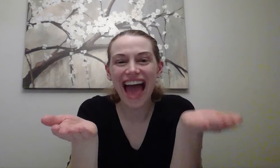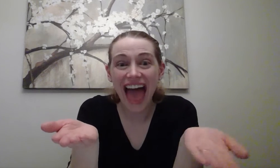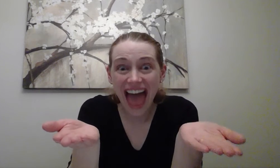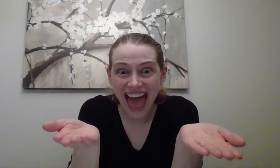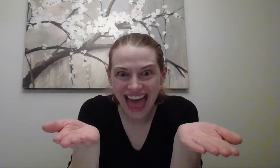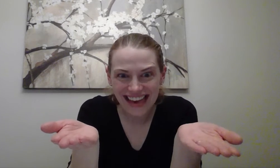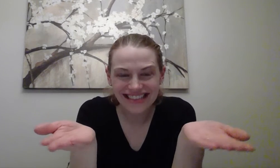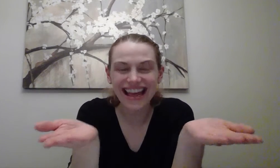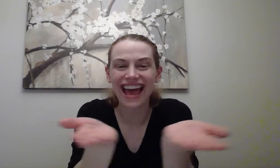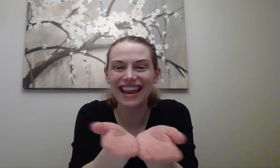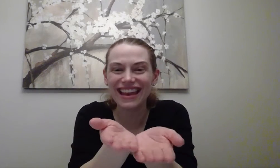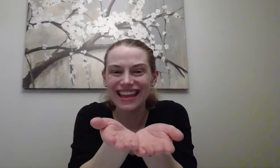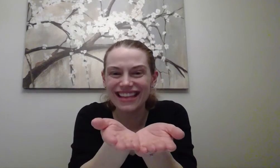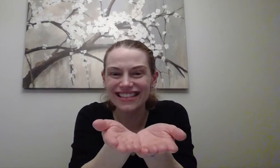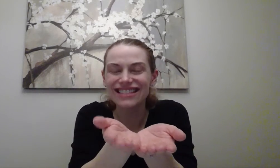end. And it is